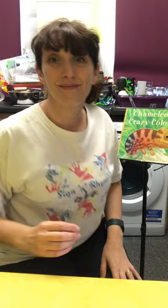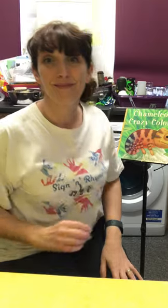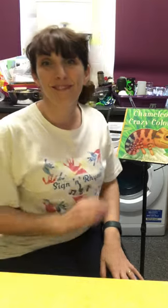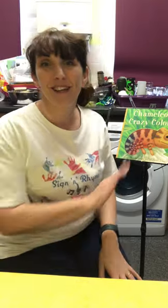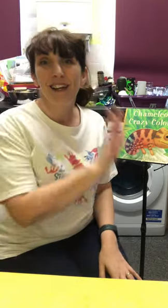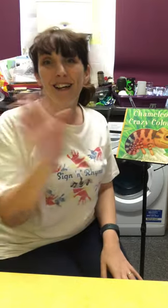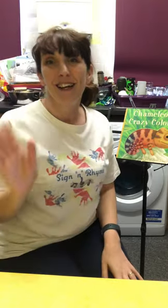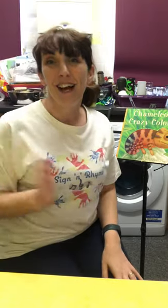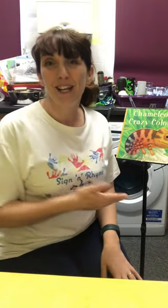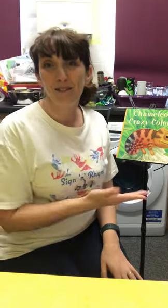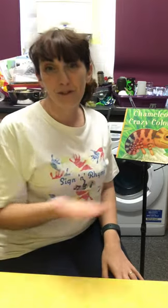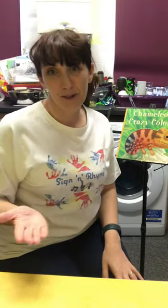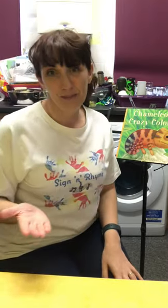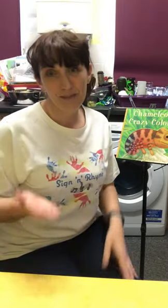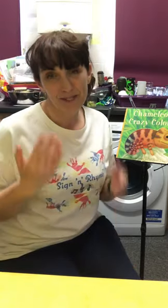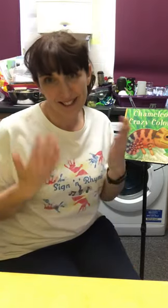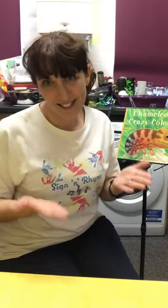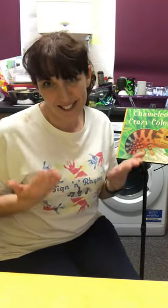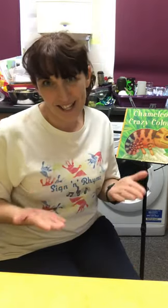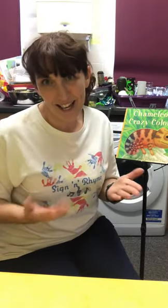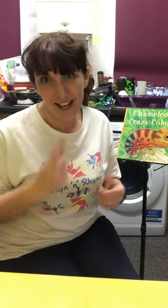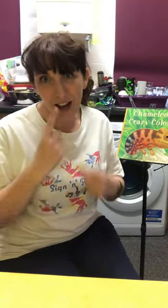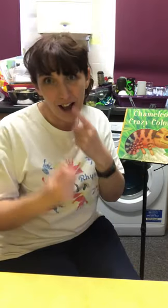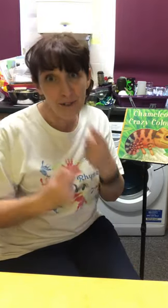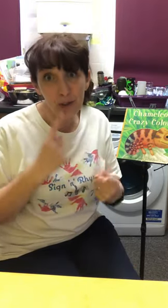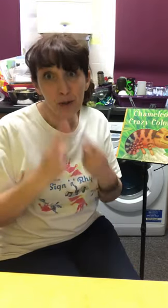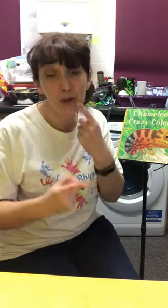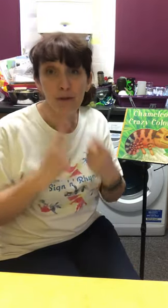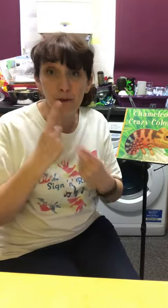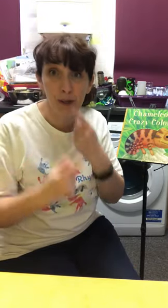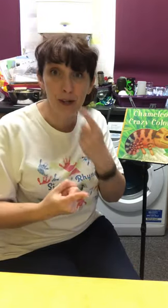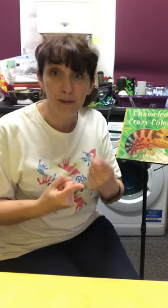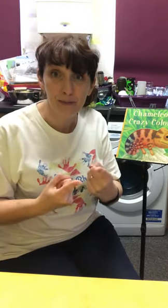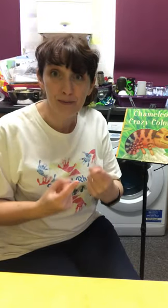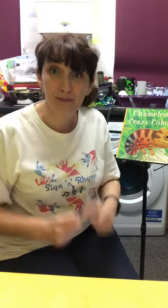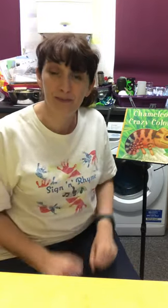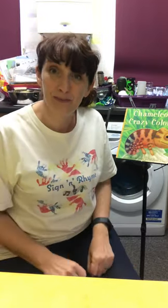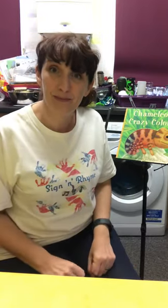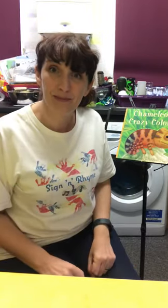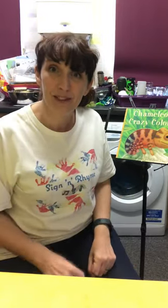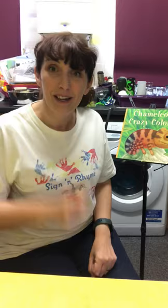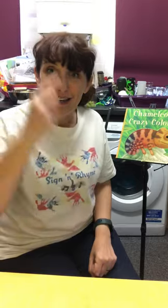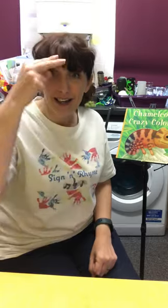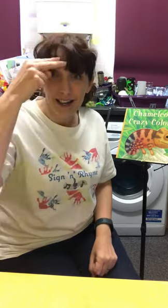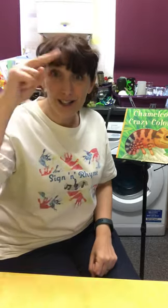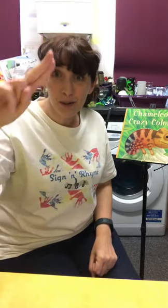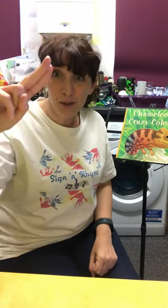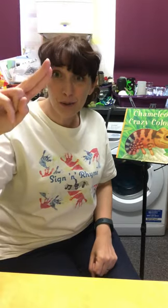Hello everyone. Today I have a story for you. It's called